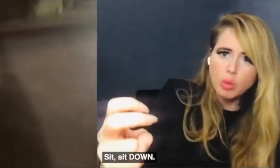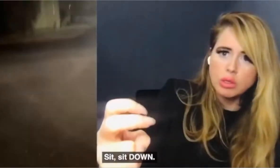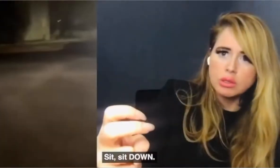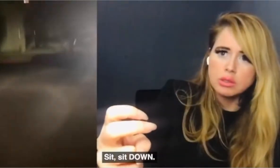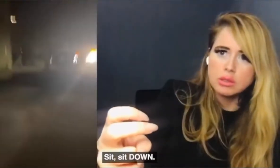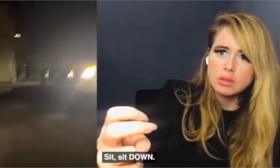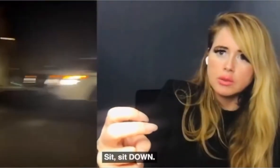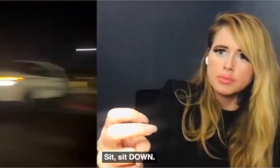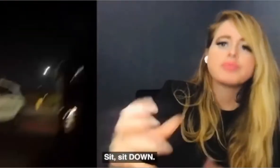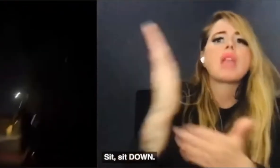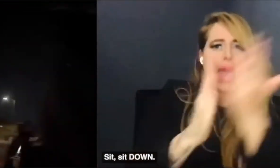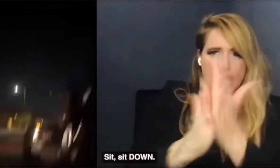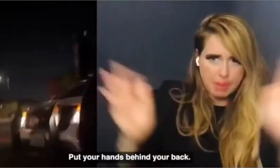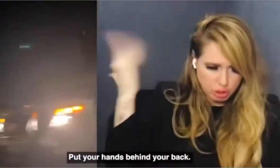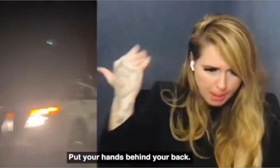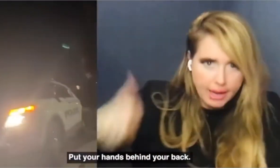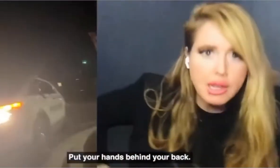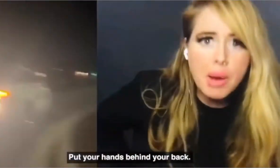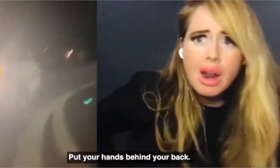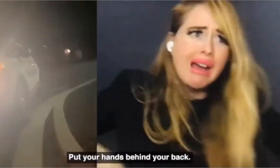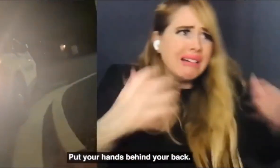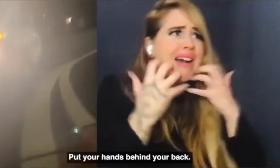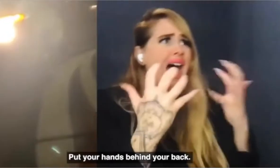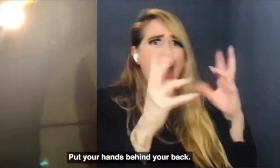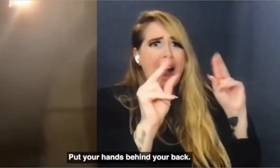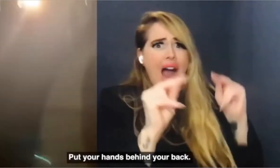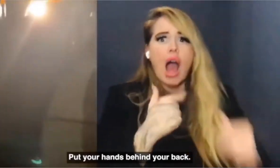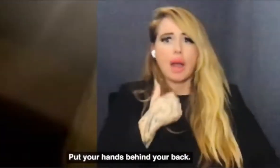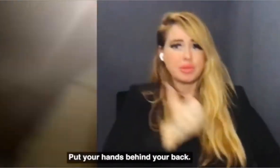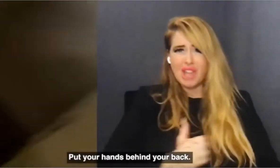put your hands on your back